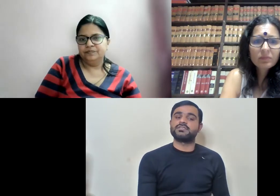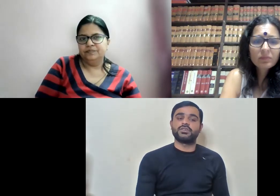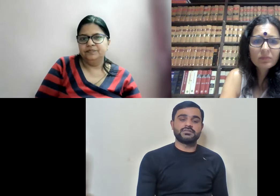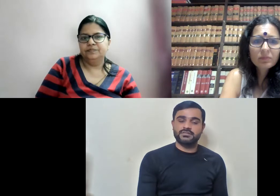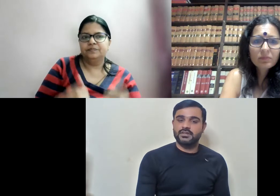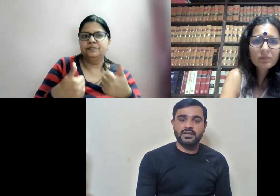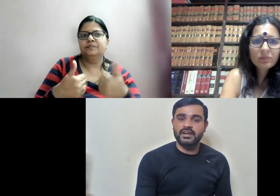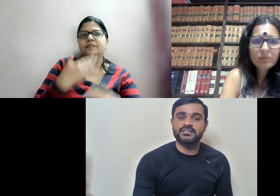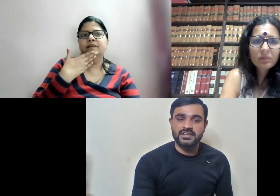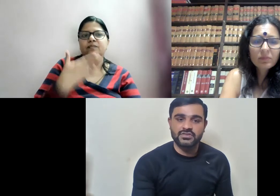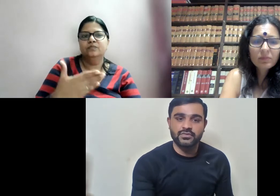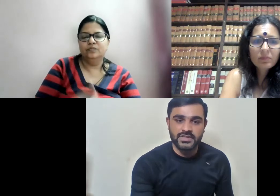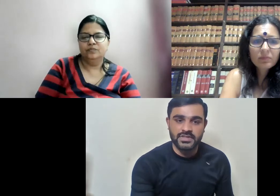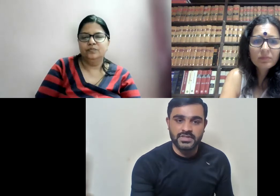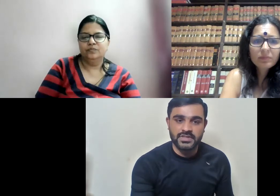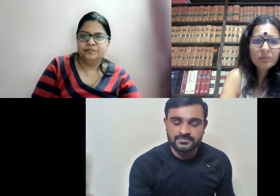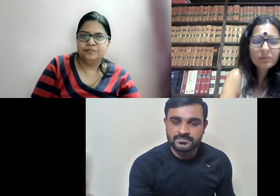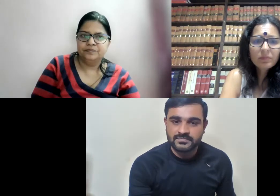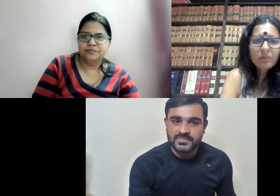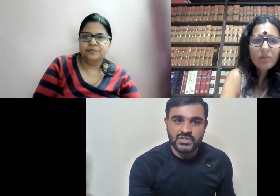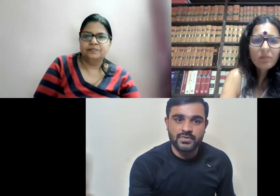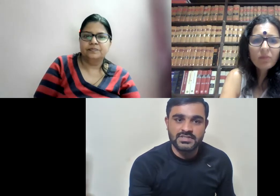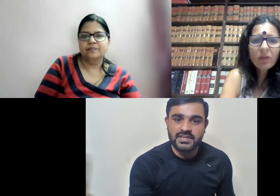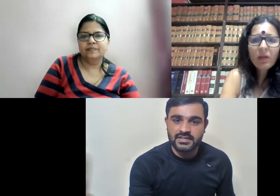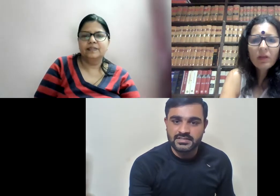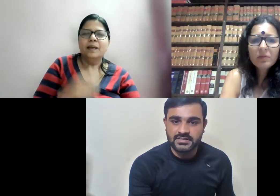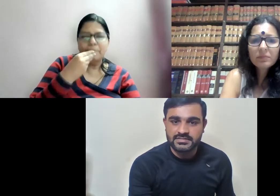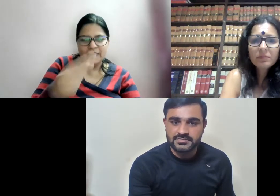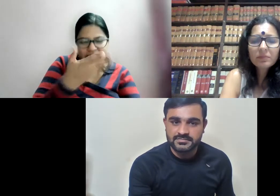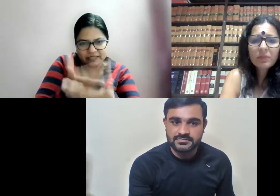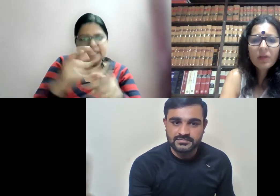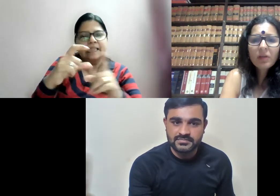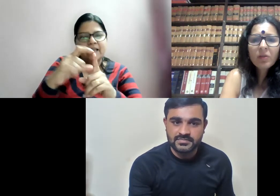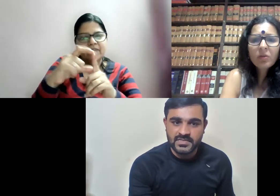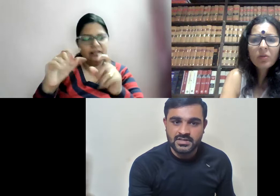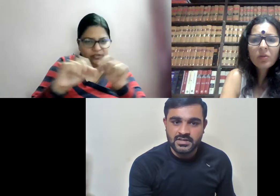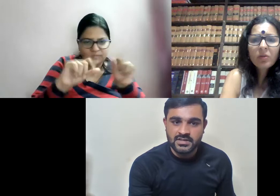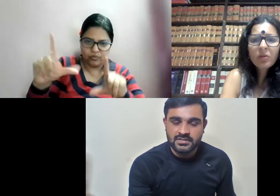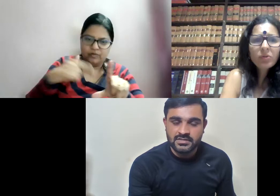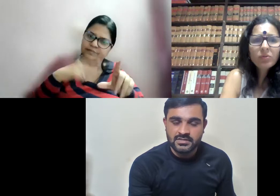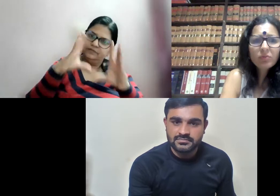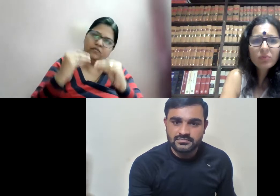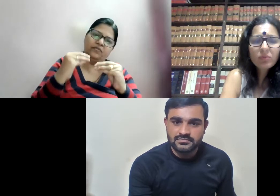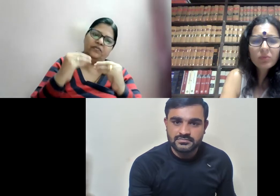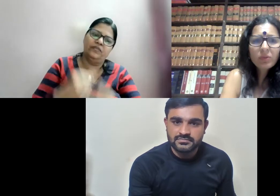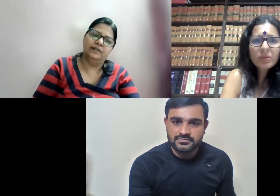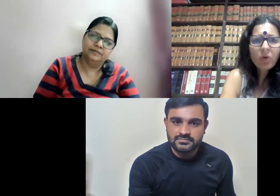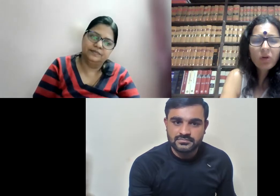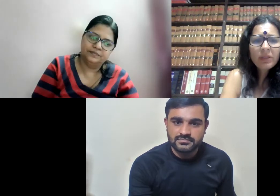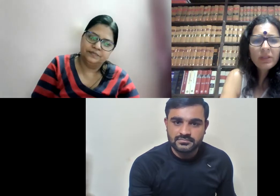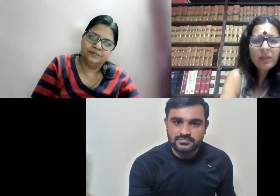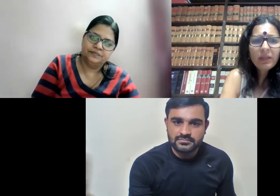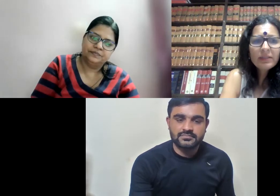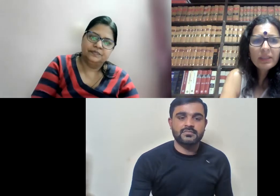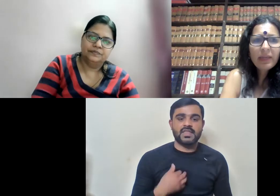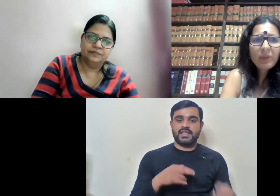still he is not against a selection over there. So he was just saying this thing. No, I just want to respond.